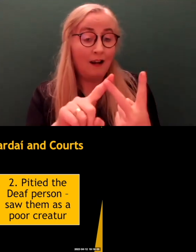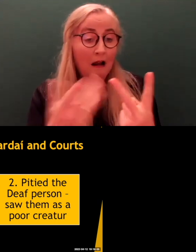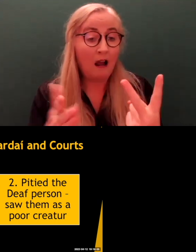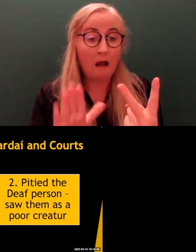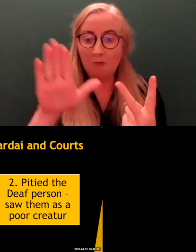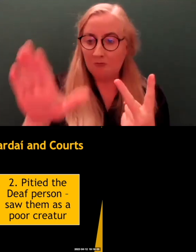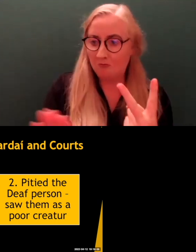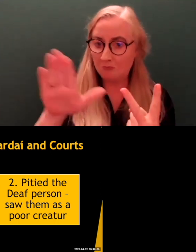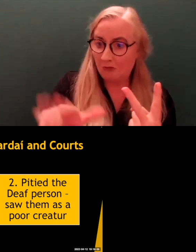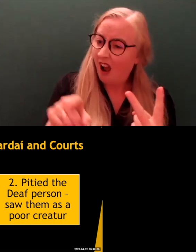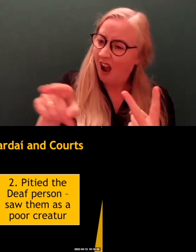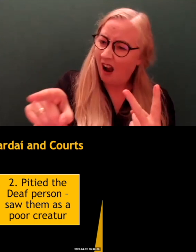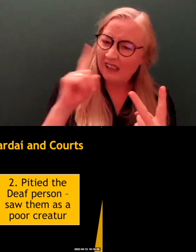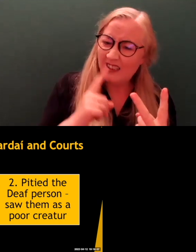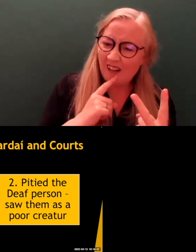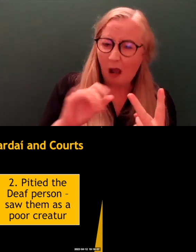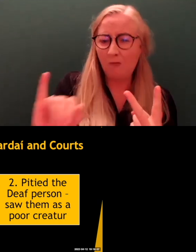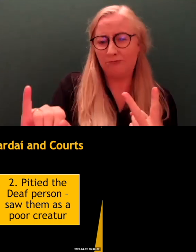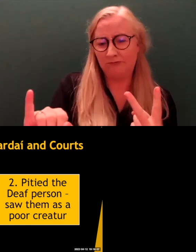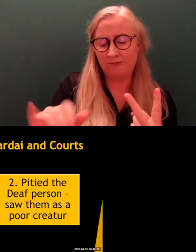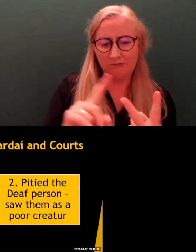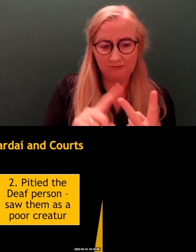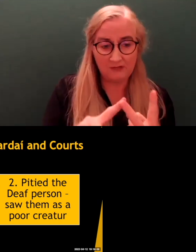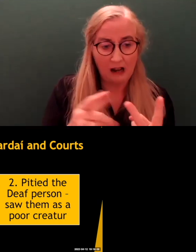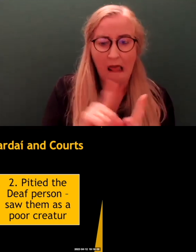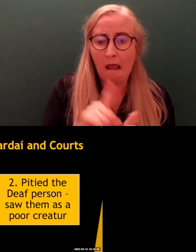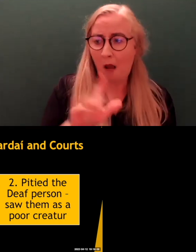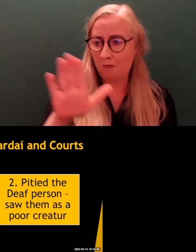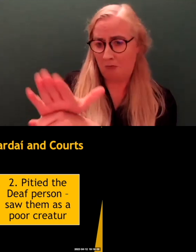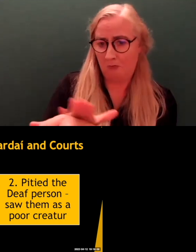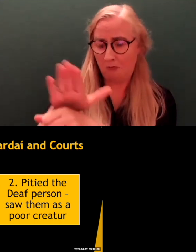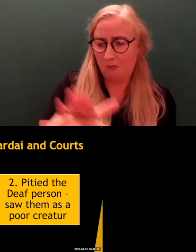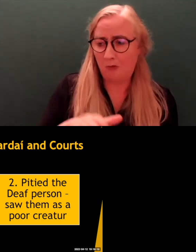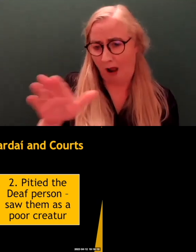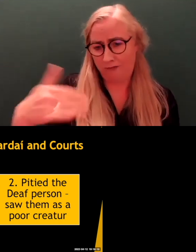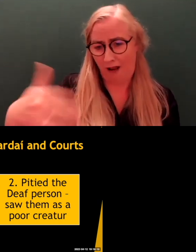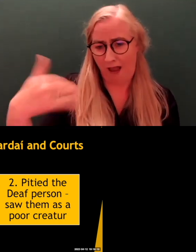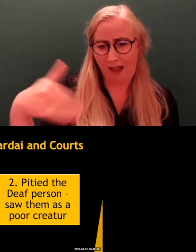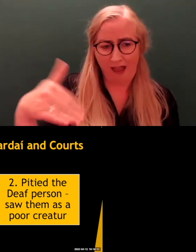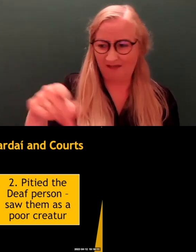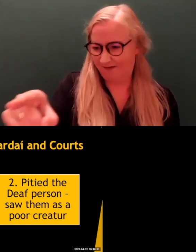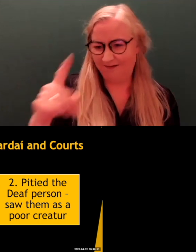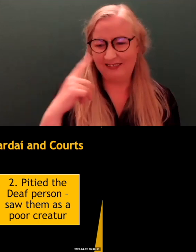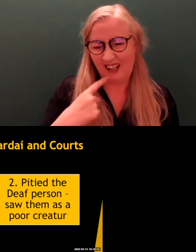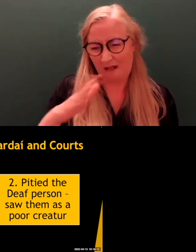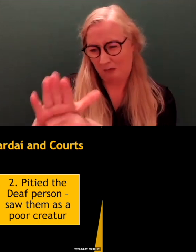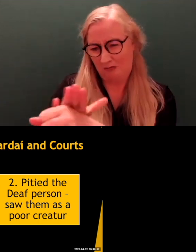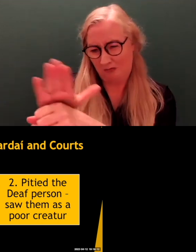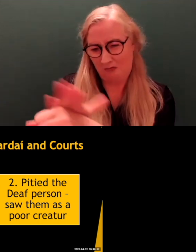for being deaf. So, people were sort of seen as this, like, oh, you poor creature, you're deaf, you poor thing. And there were those